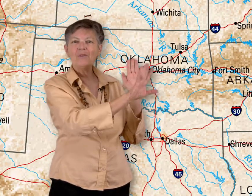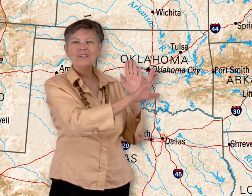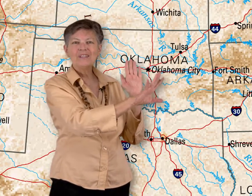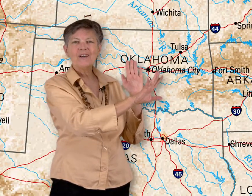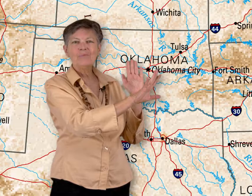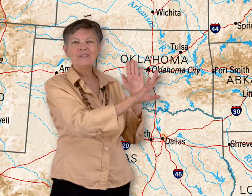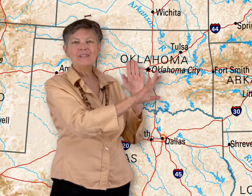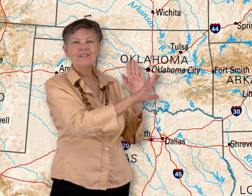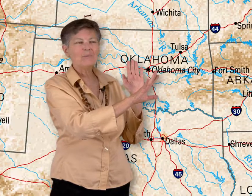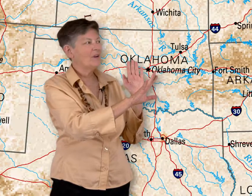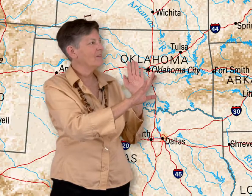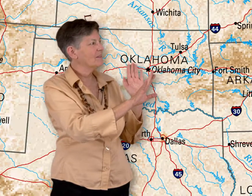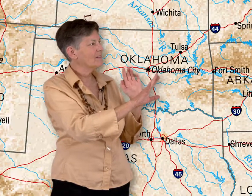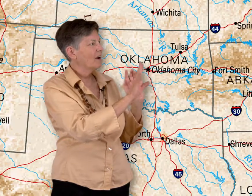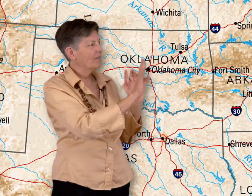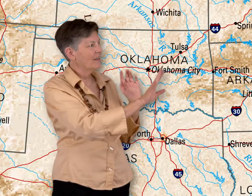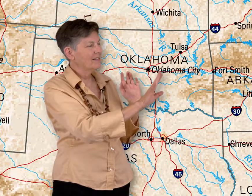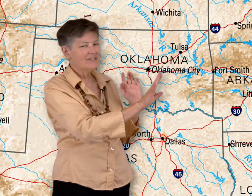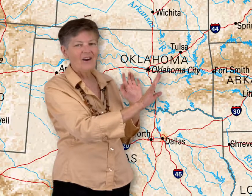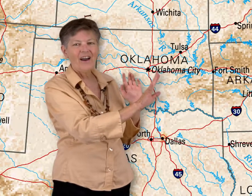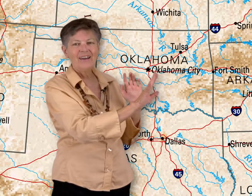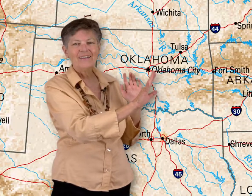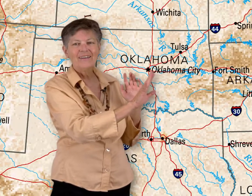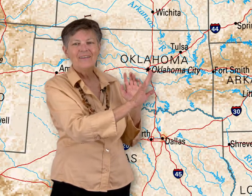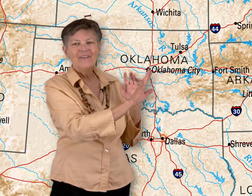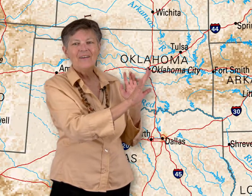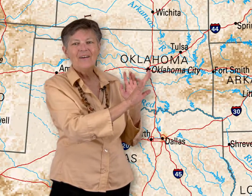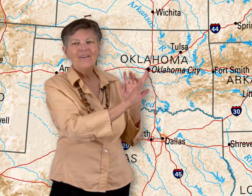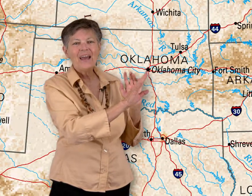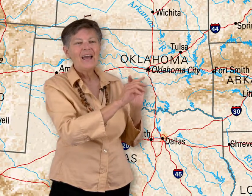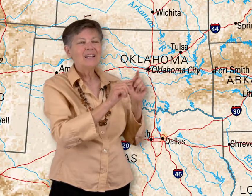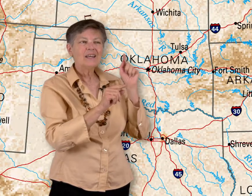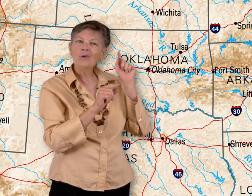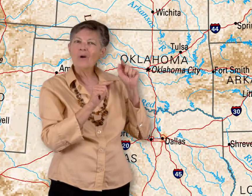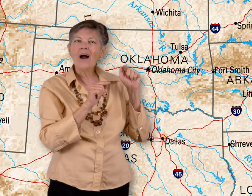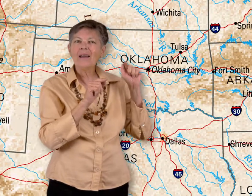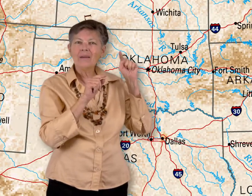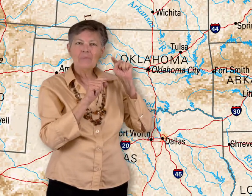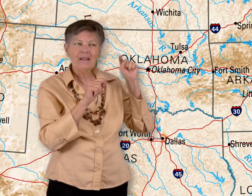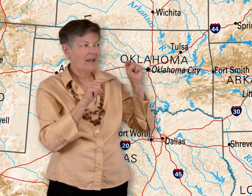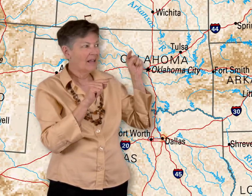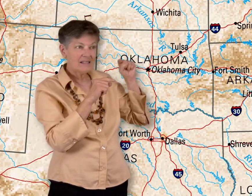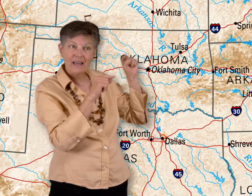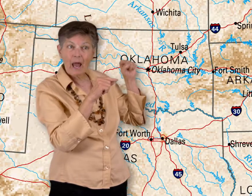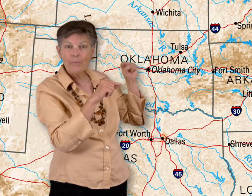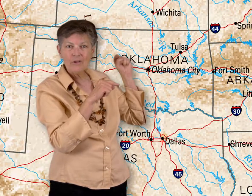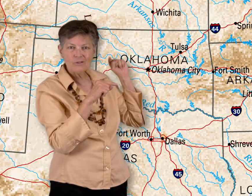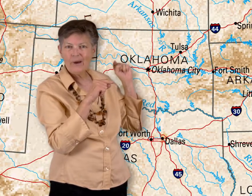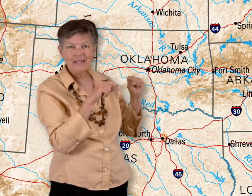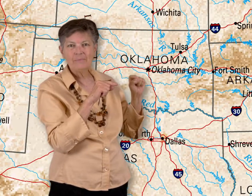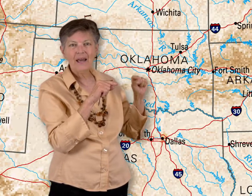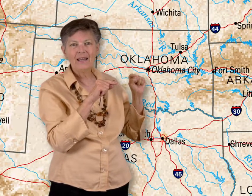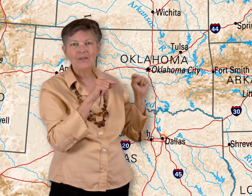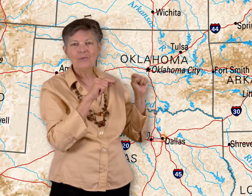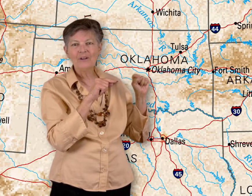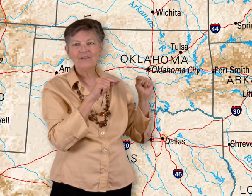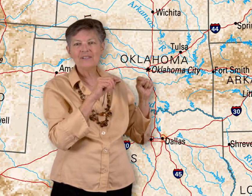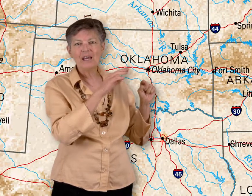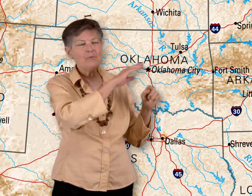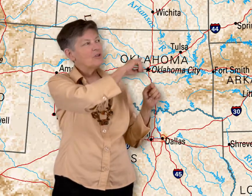with the state of Mississippi on the east side. Okay, Little Rock, that's the capital, it's right smack in the middle of the state, but